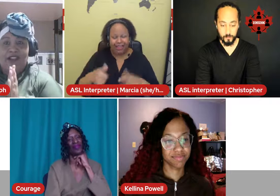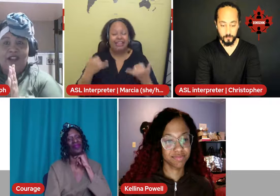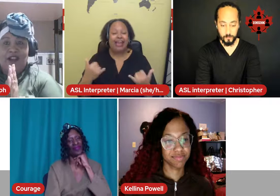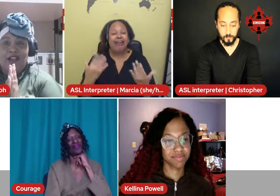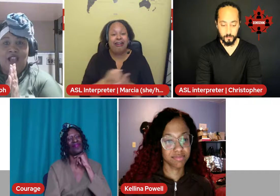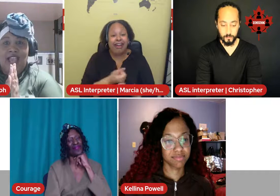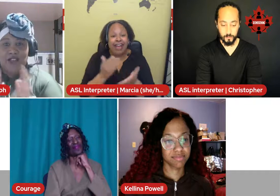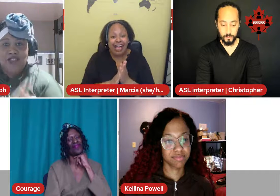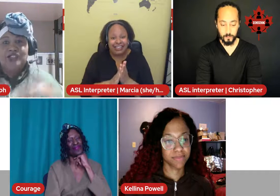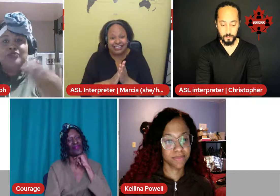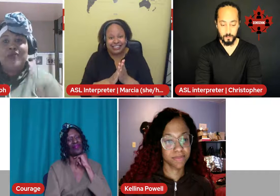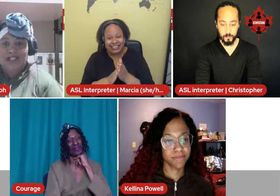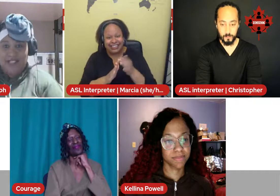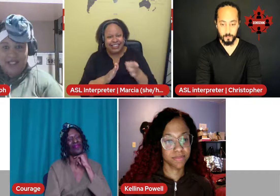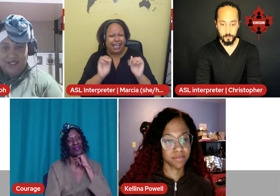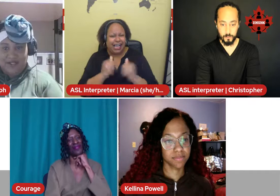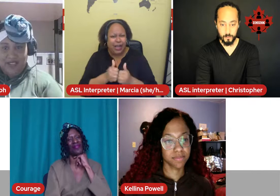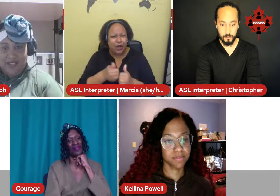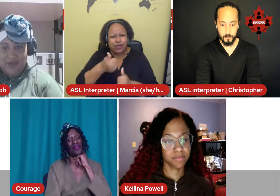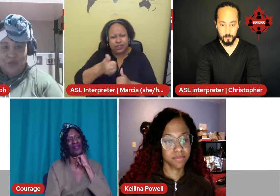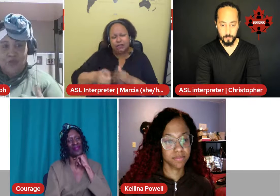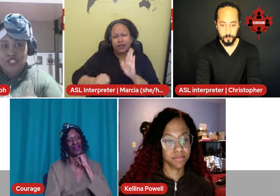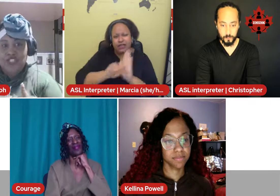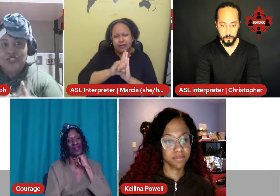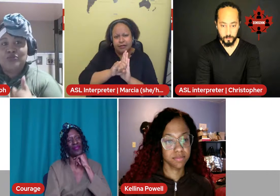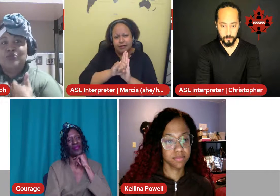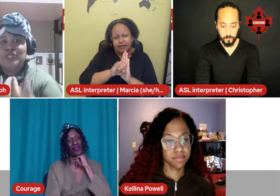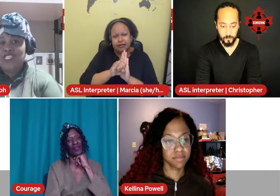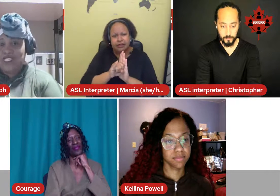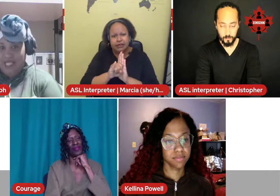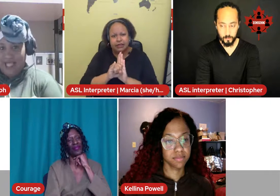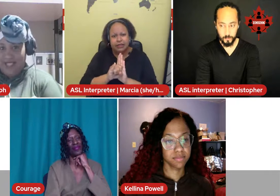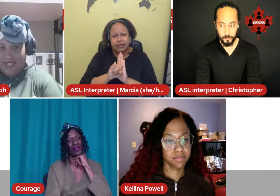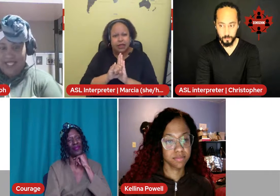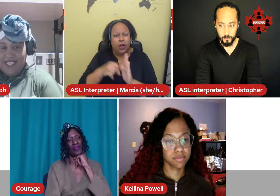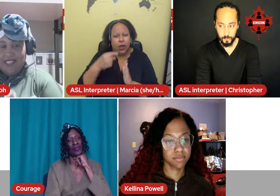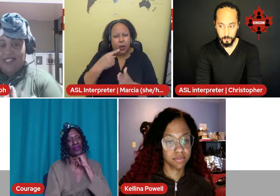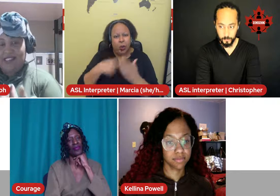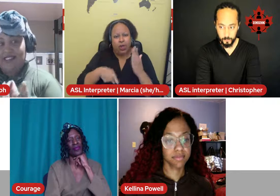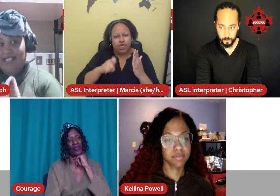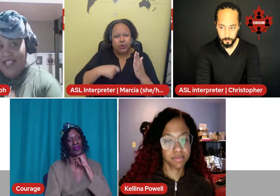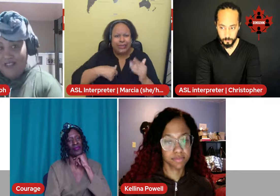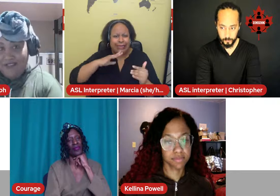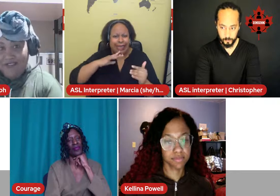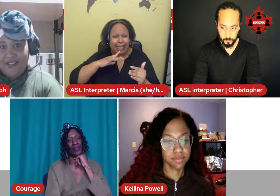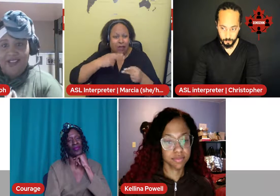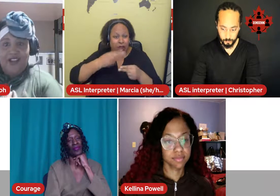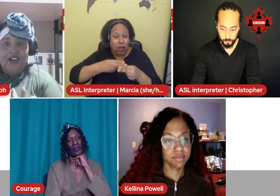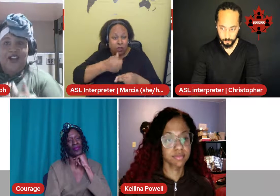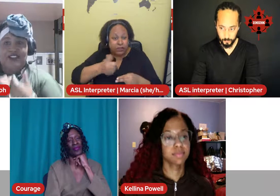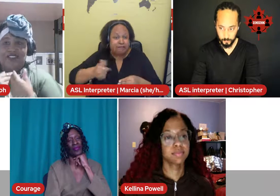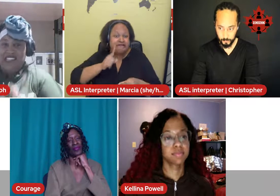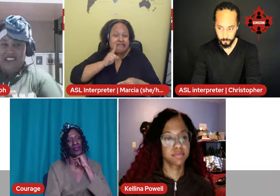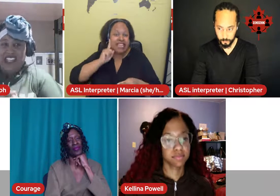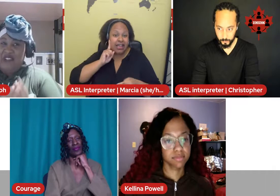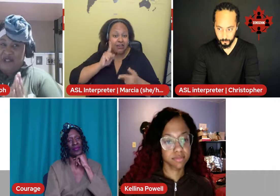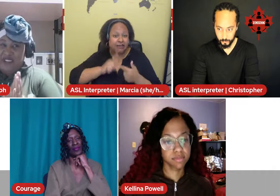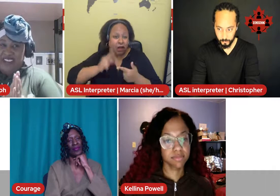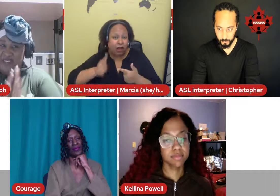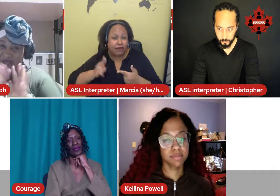how do you identify? What should we say? Is it deaf, hard of hearing, or the